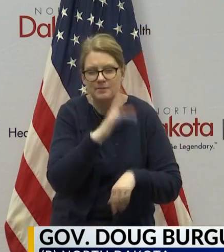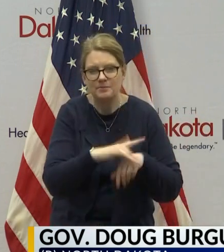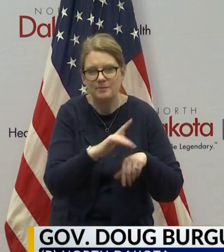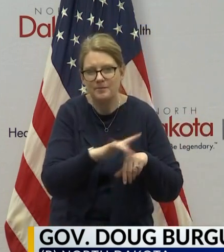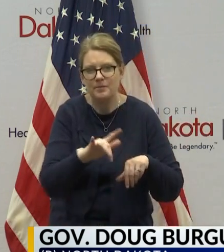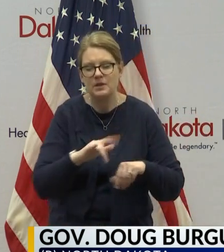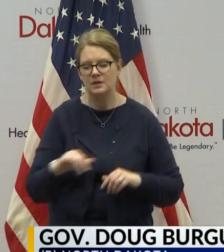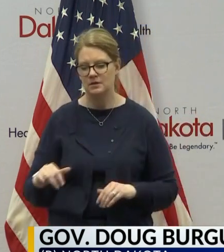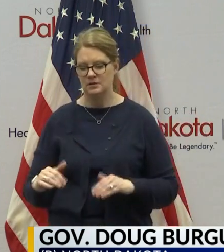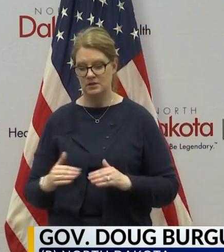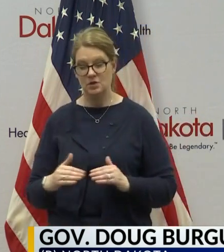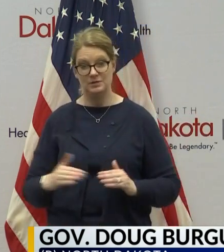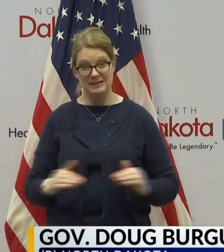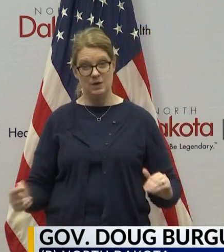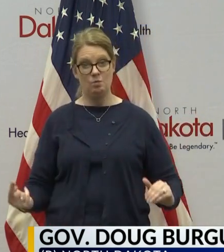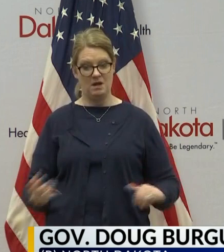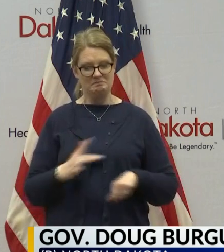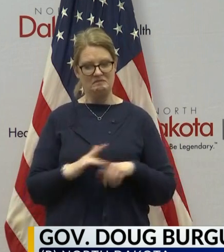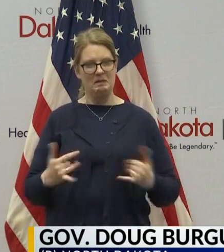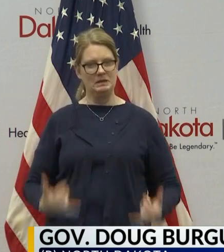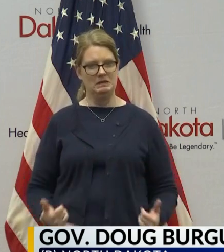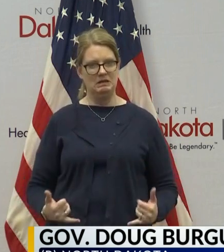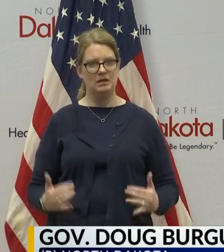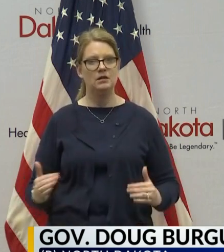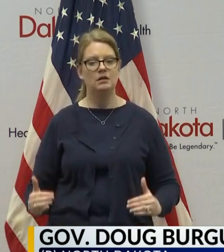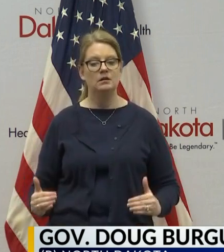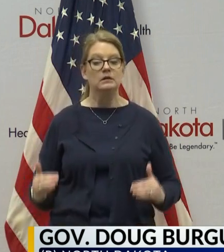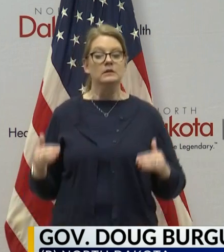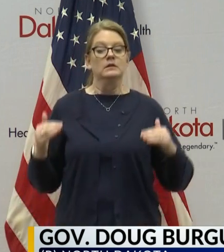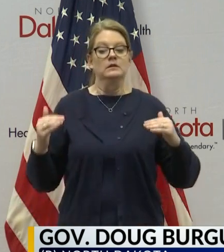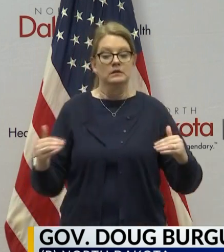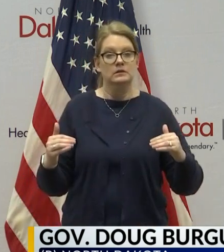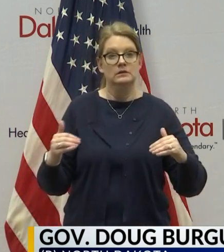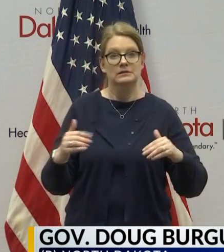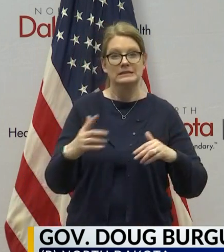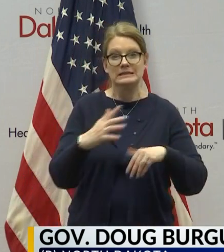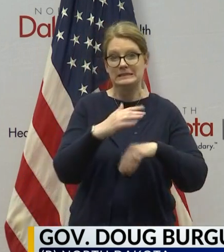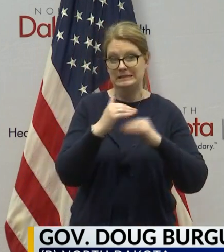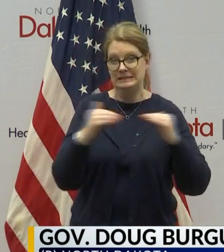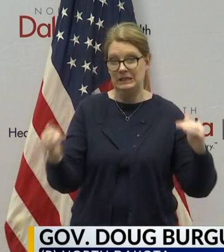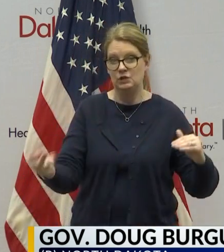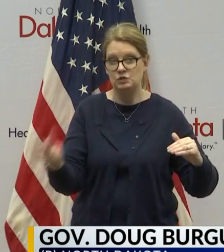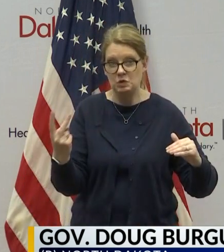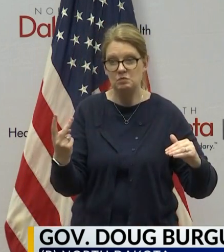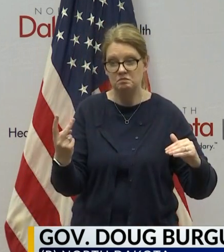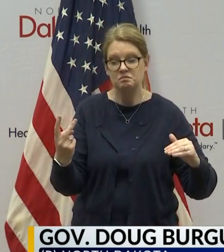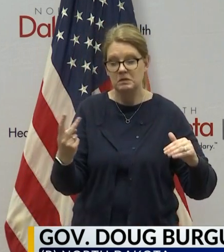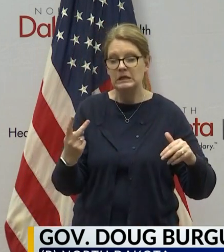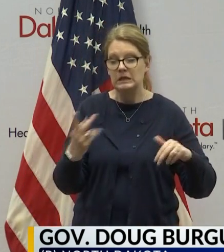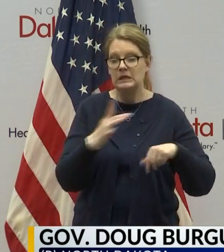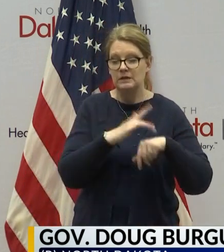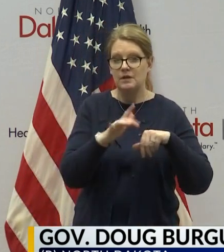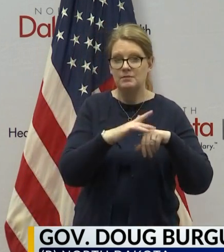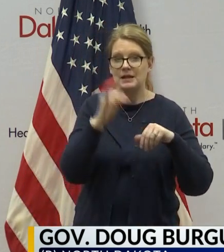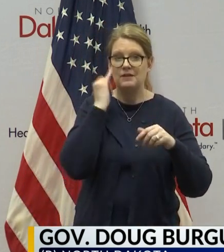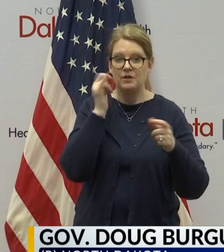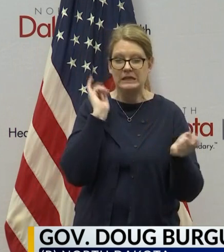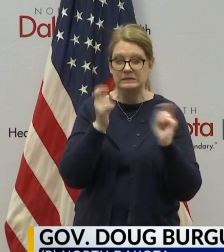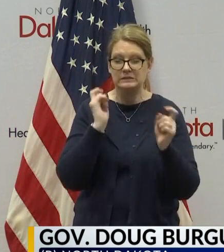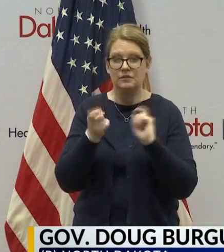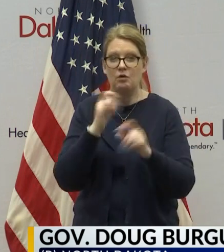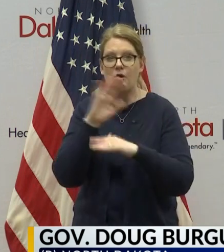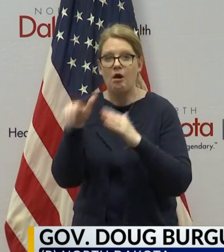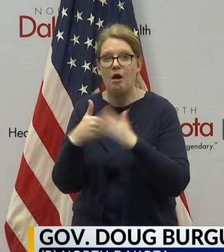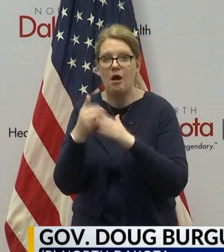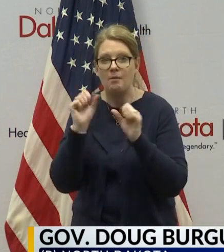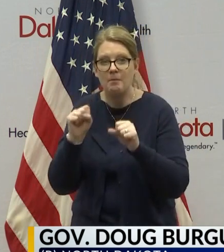what's available today, Tier 2 is what is available within the existing walls of our medical facilities when we convert every possible space